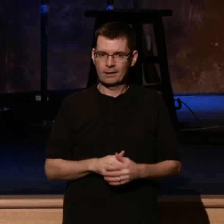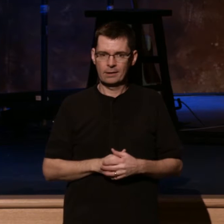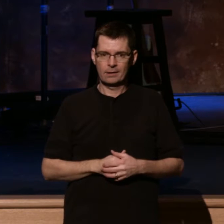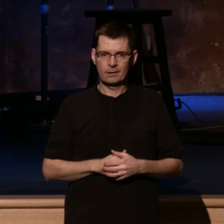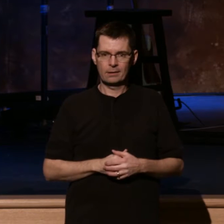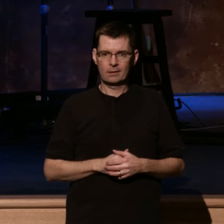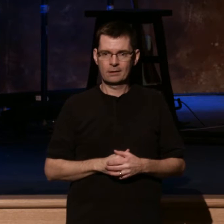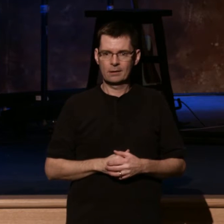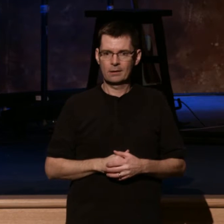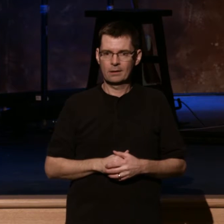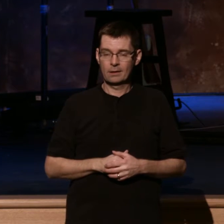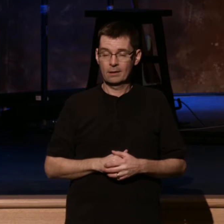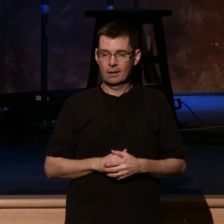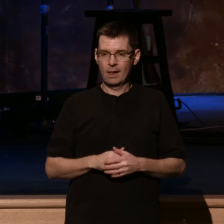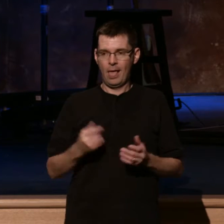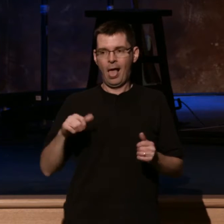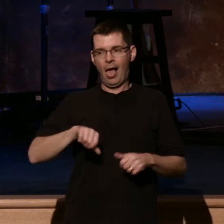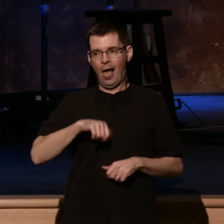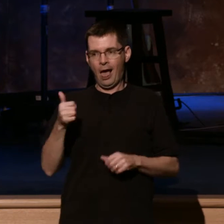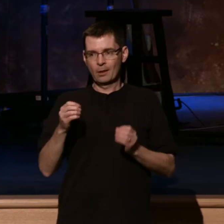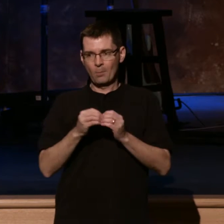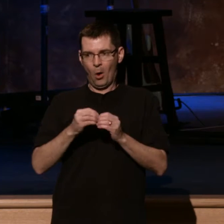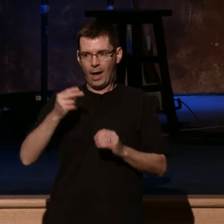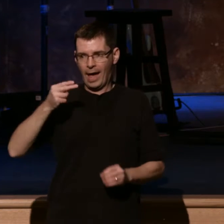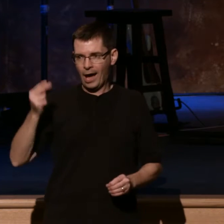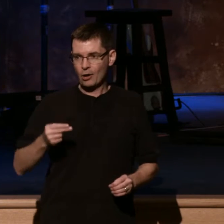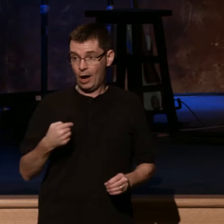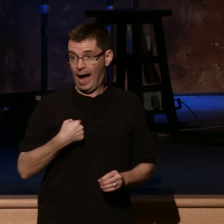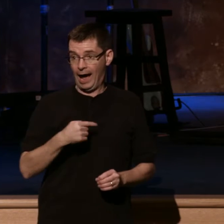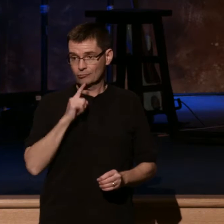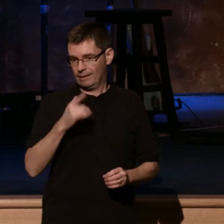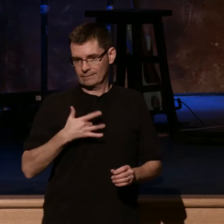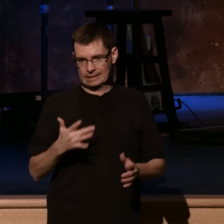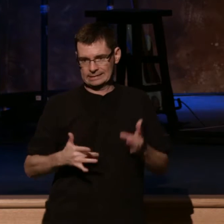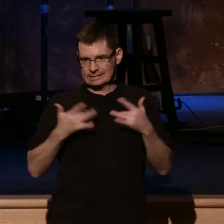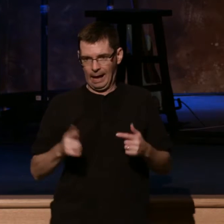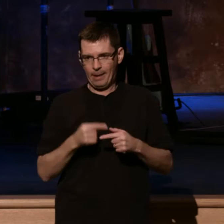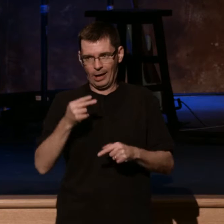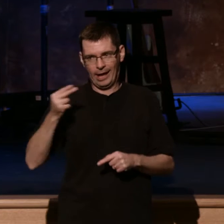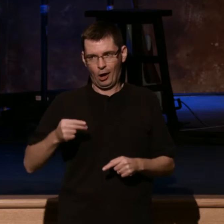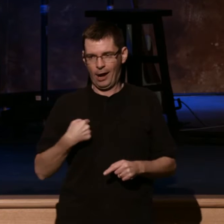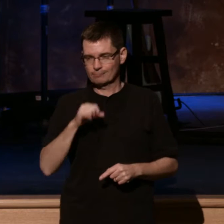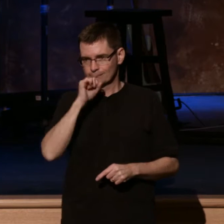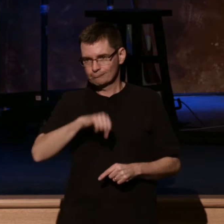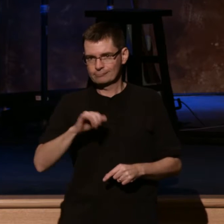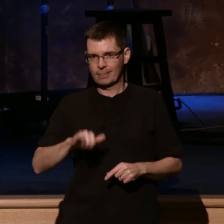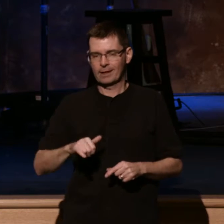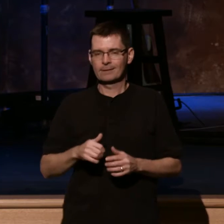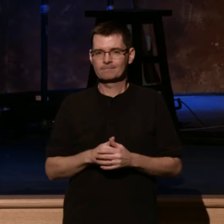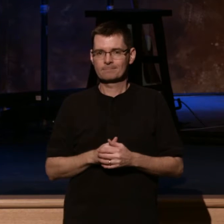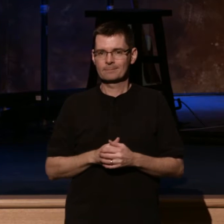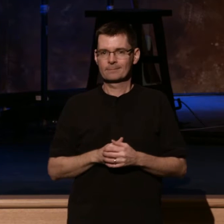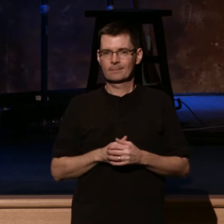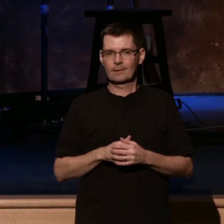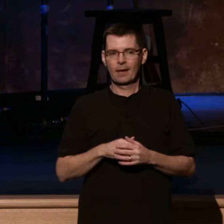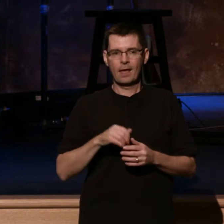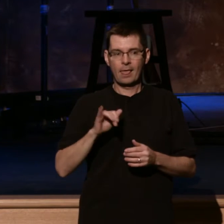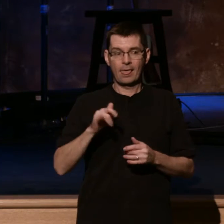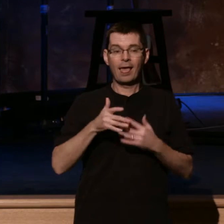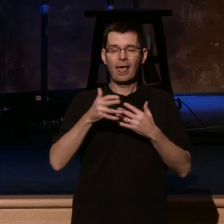told you this could be a history lesson, right? This stuff encourages me. This gets me all jazzed up. There was a, now a generation later, about 1905, the Welsh